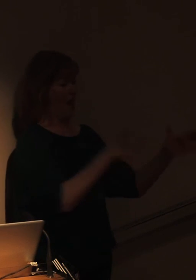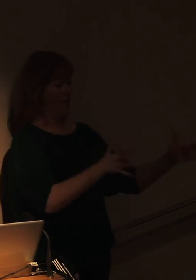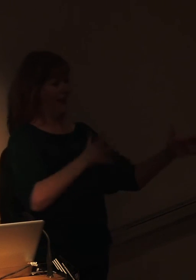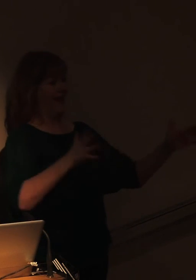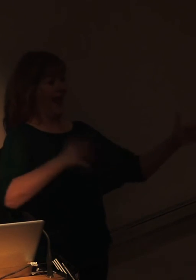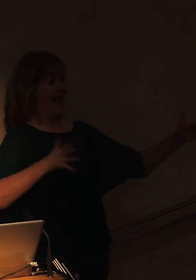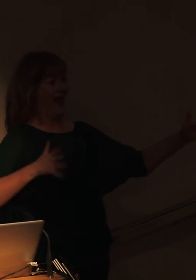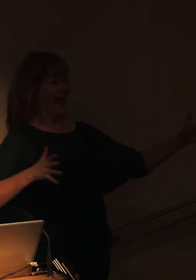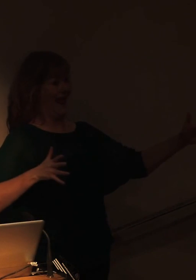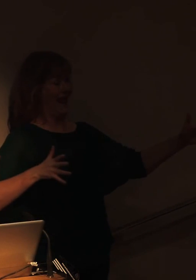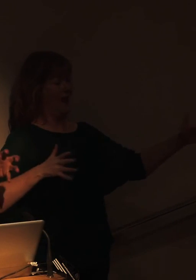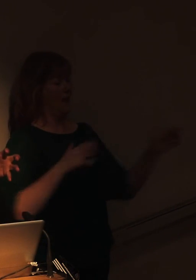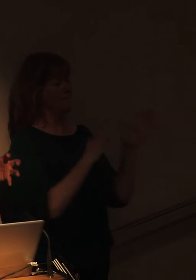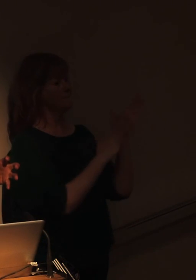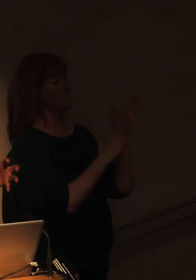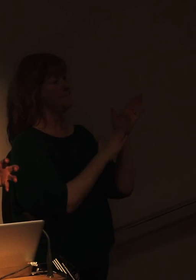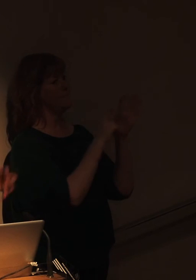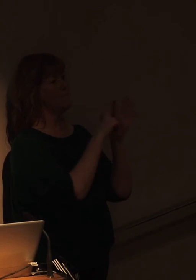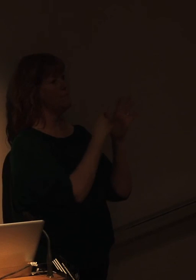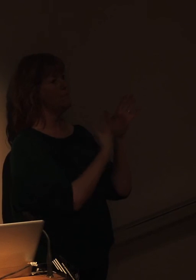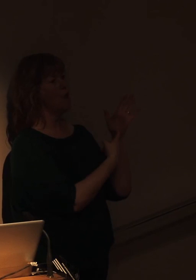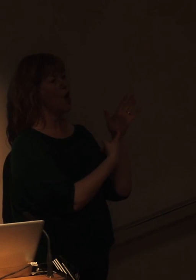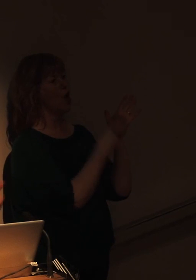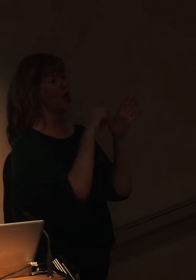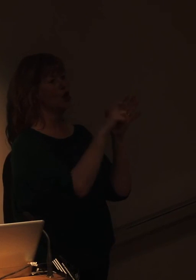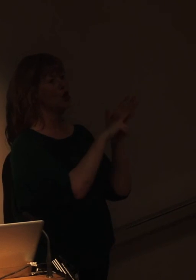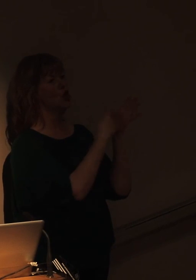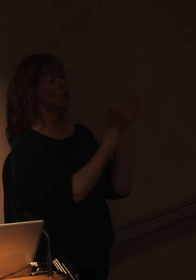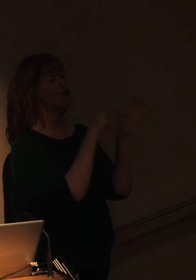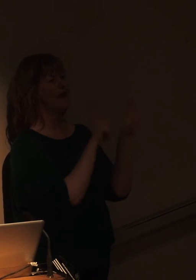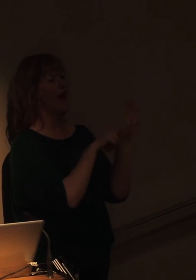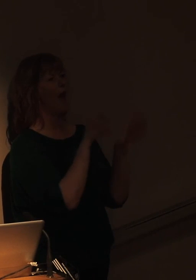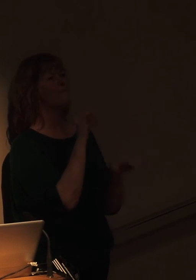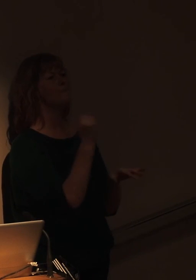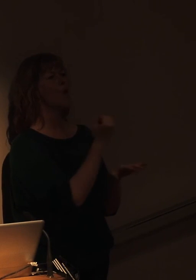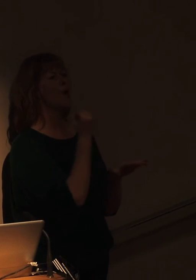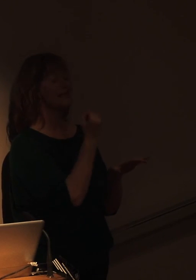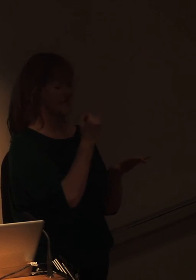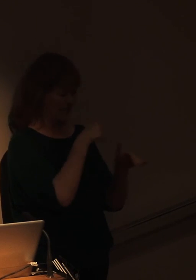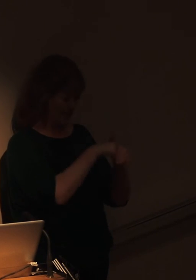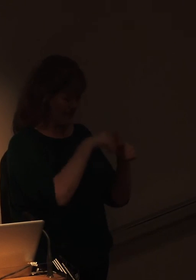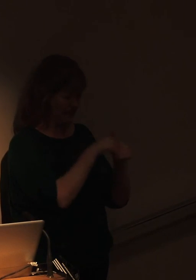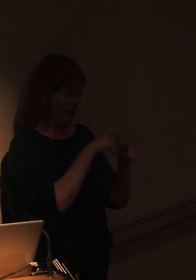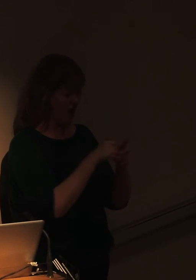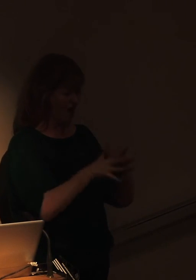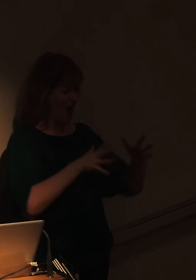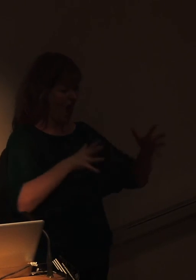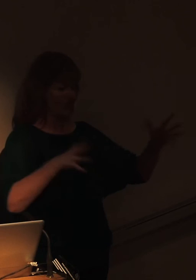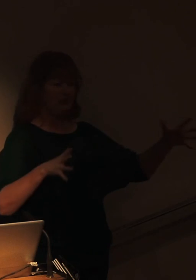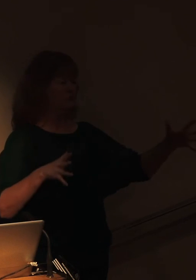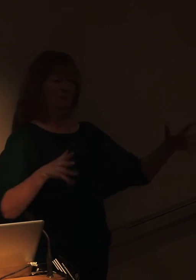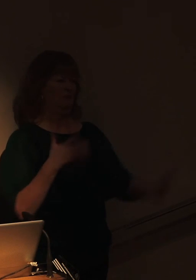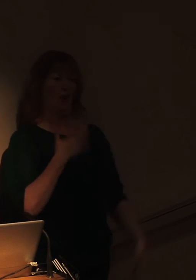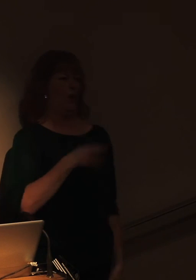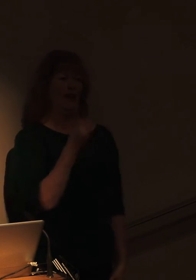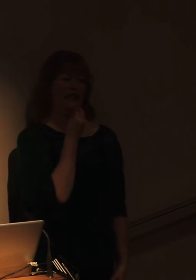mercury and arsenic in the body starts to build up and they become more and more toxic the larger they get. So the larger sharks, it's not worth the value. The other thing